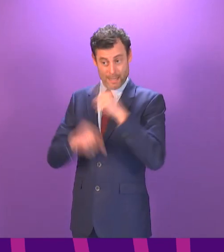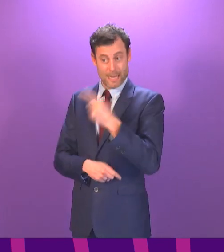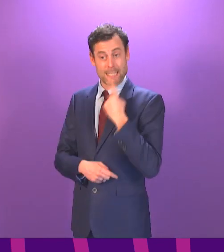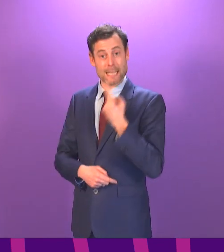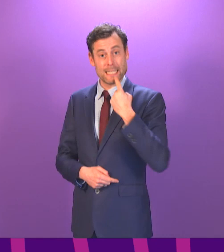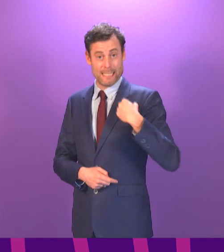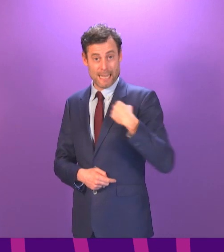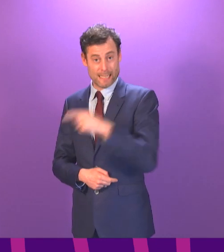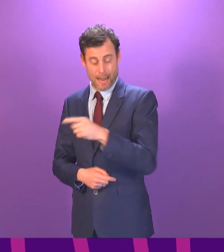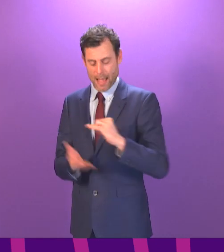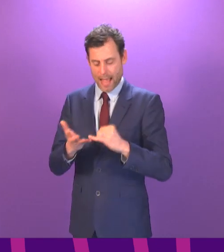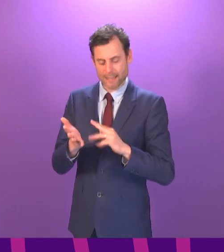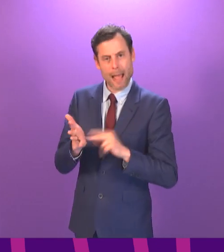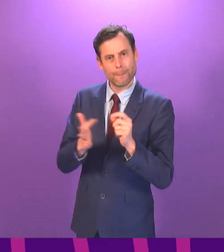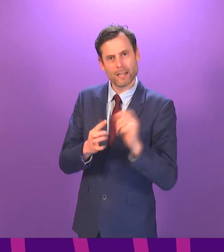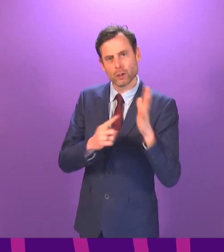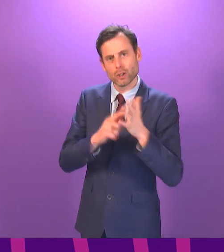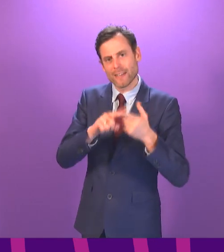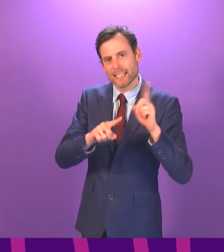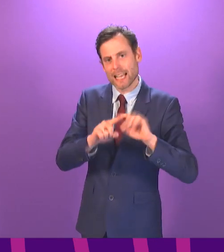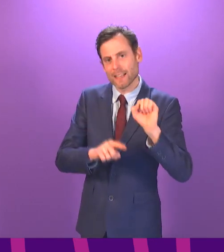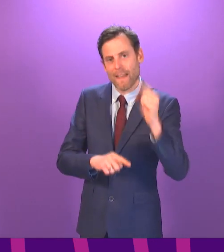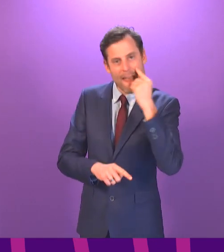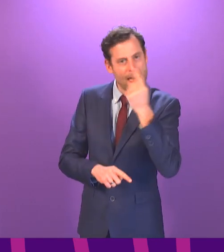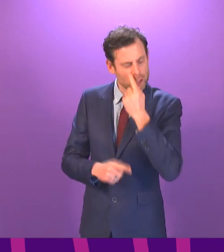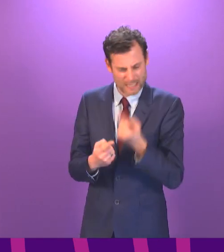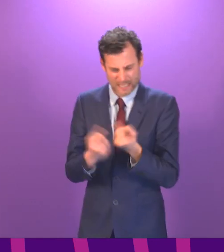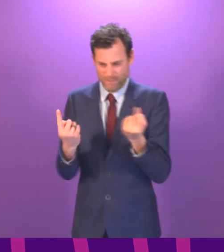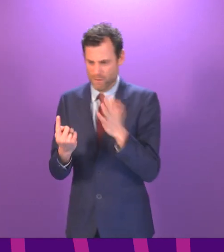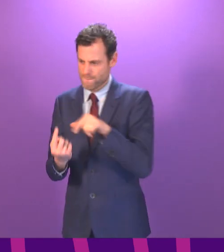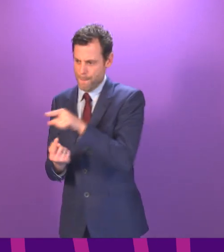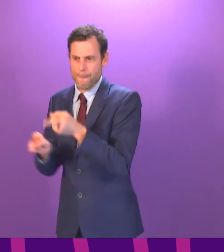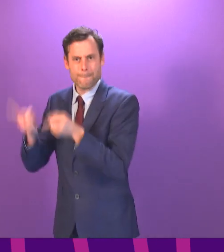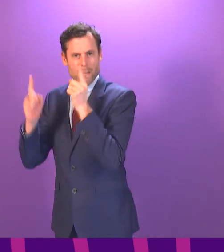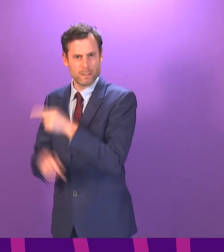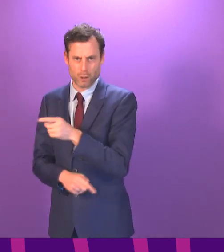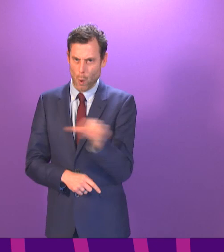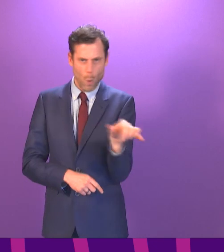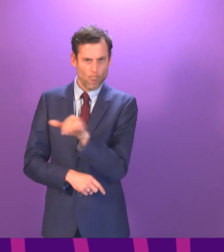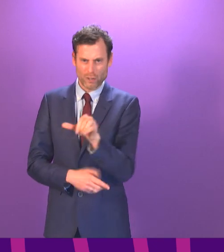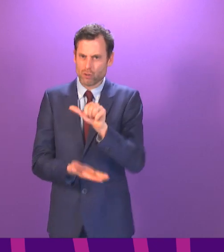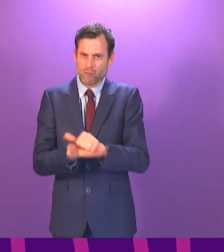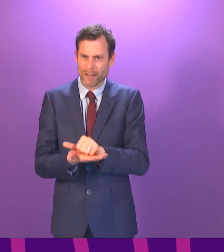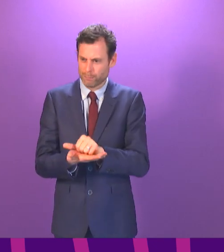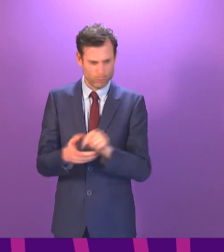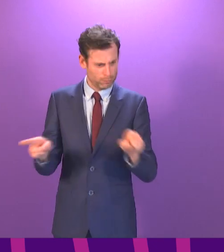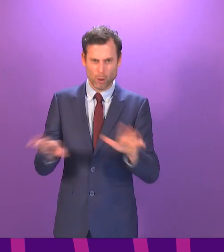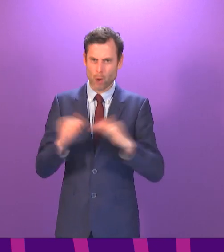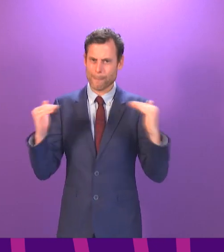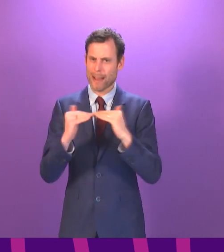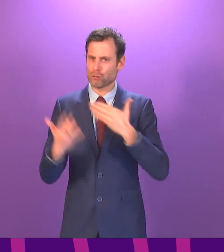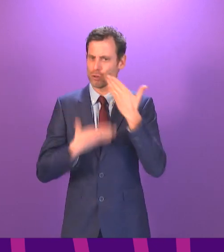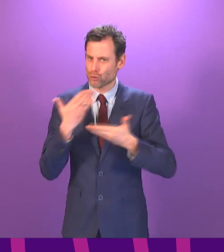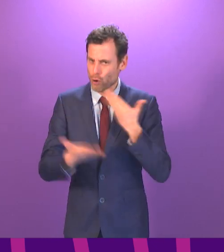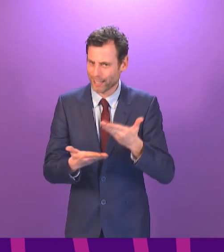SNP chief executive evidence conflicts with the first ministers and only one can be right. And there is a pattern here of a ruling party of